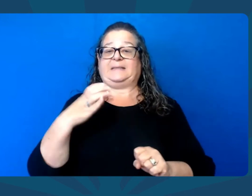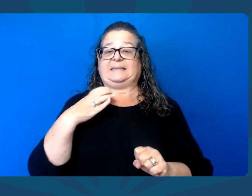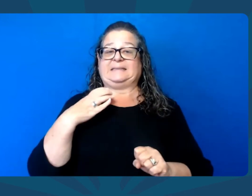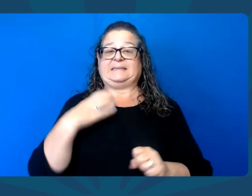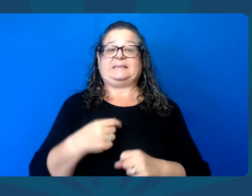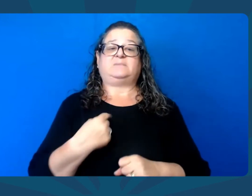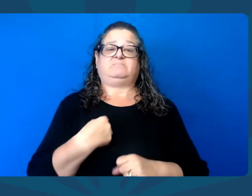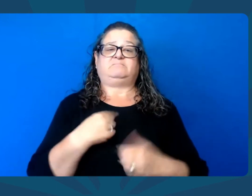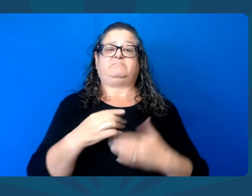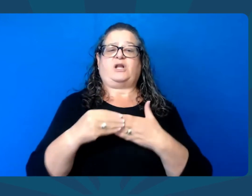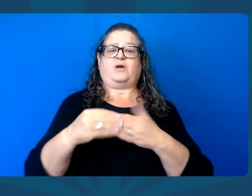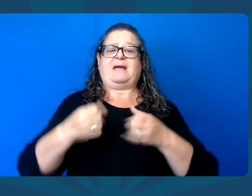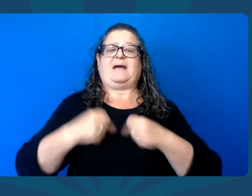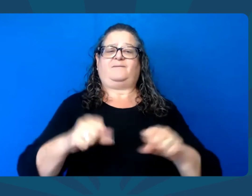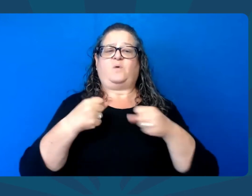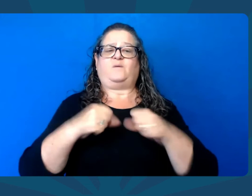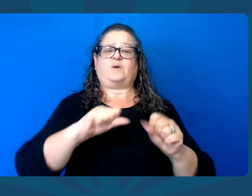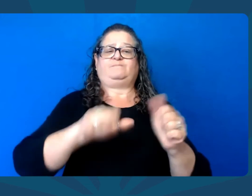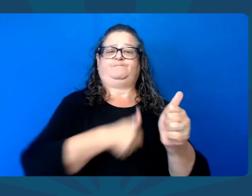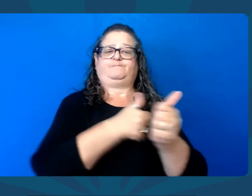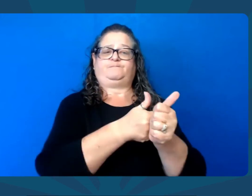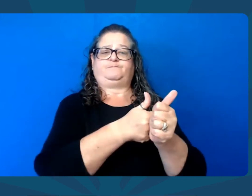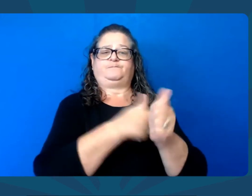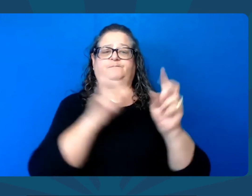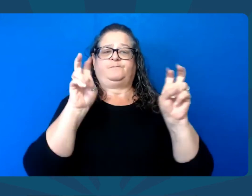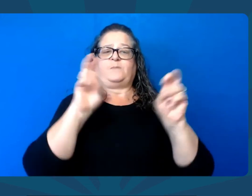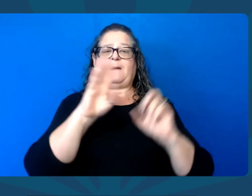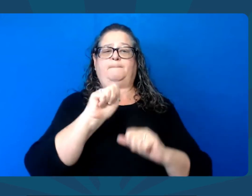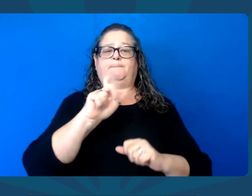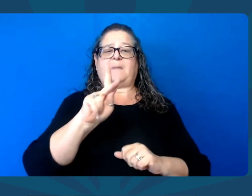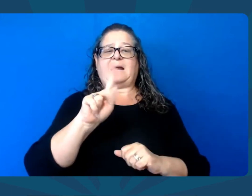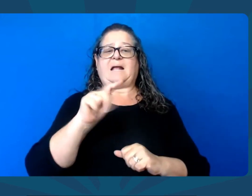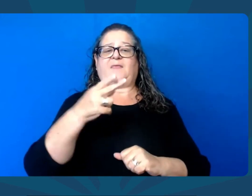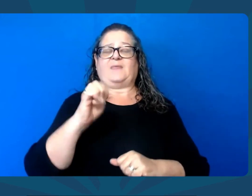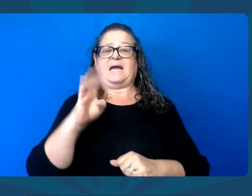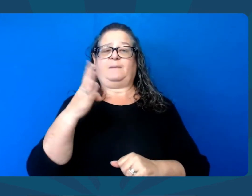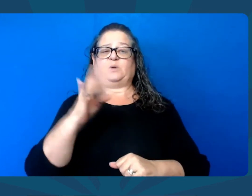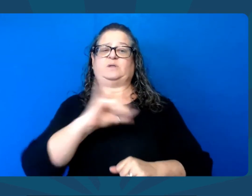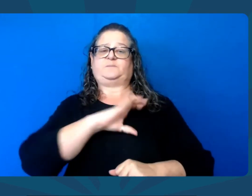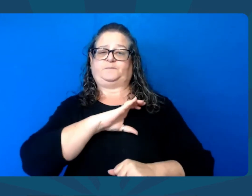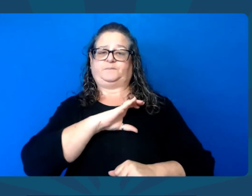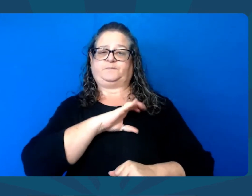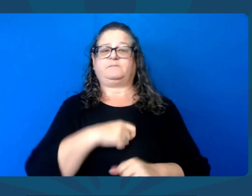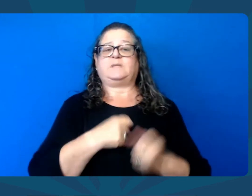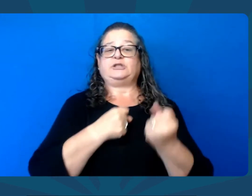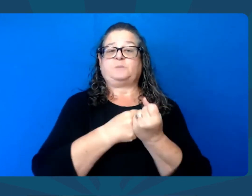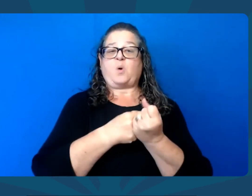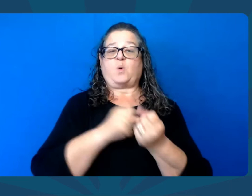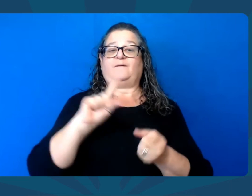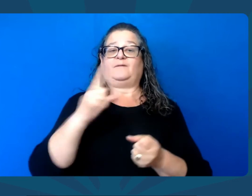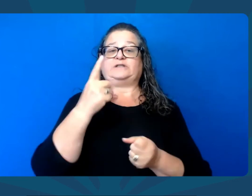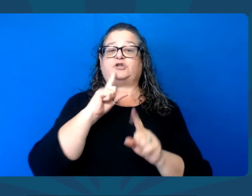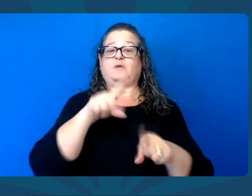As chairman of the House Military Affairs and Public Safety Committee, I've led efforts to